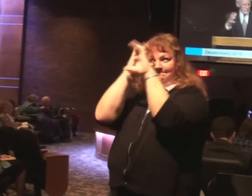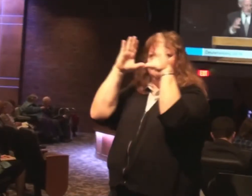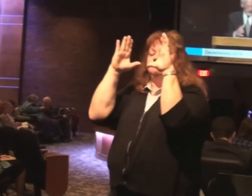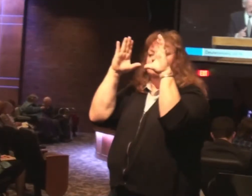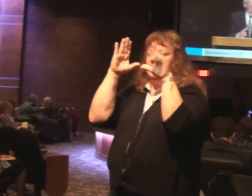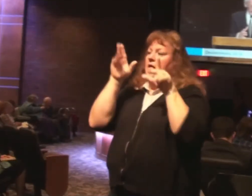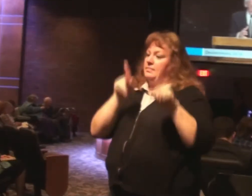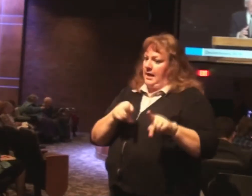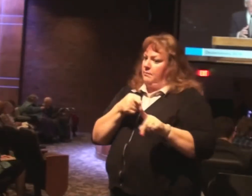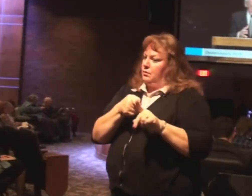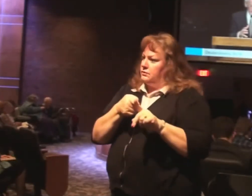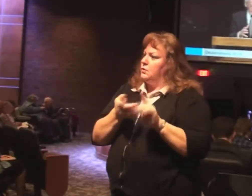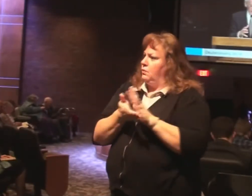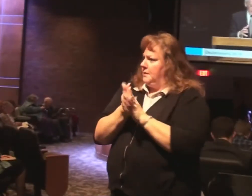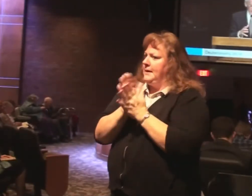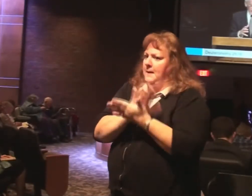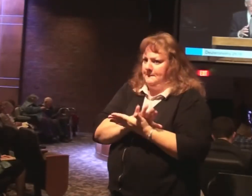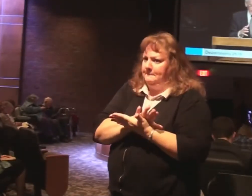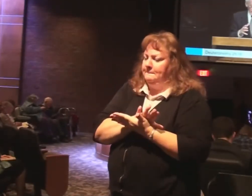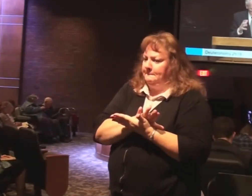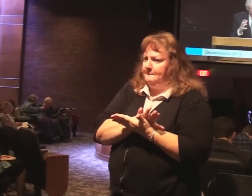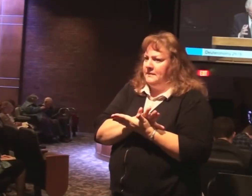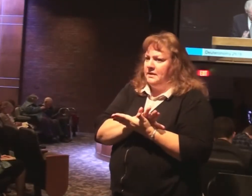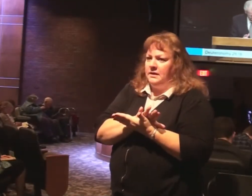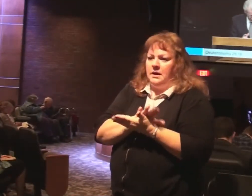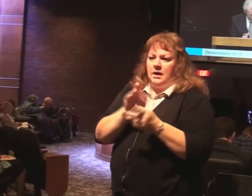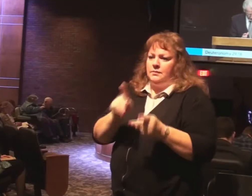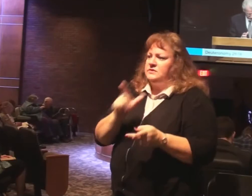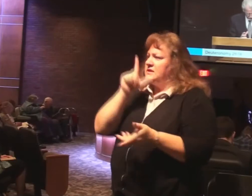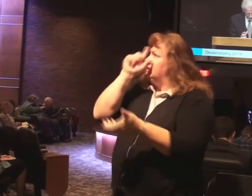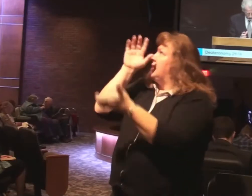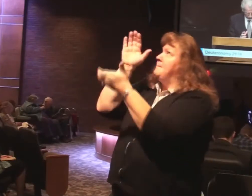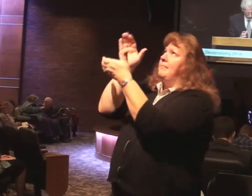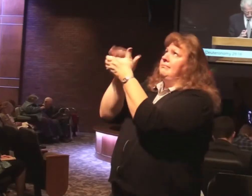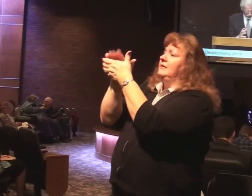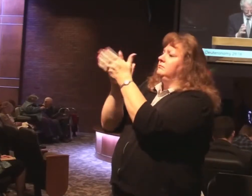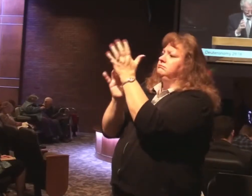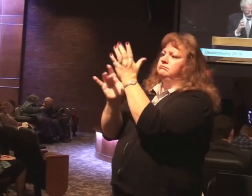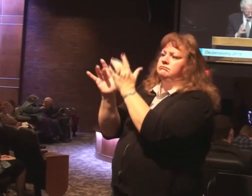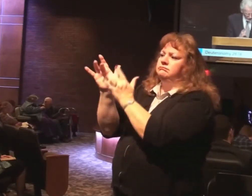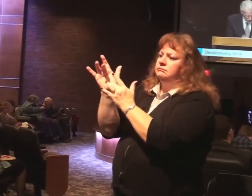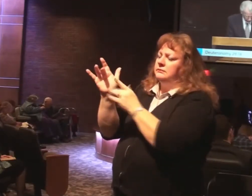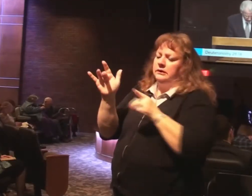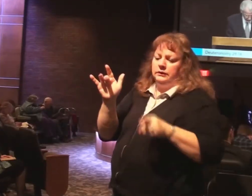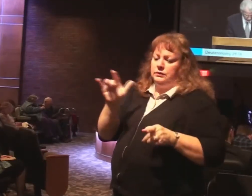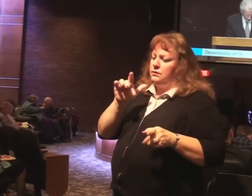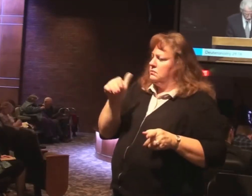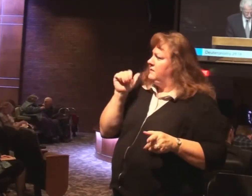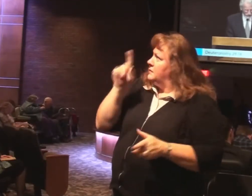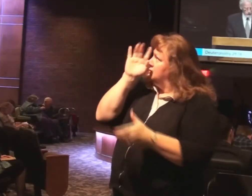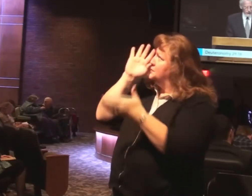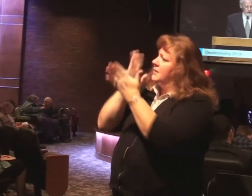be. That unbeliever. Who is not believing the truth of God.